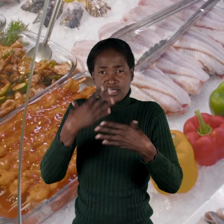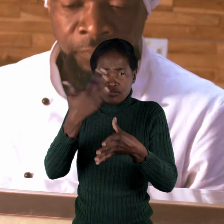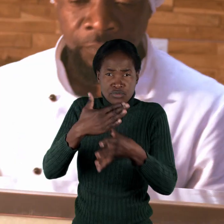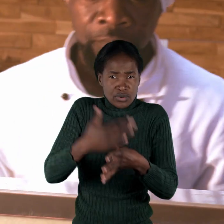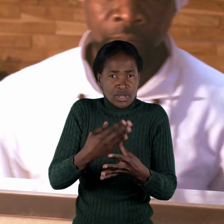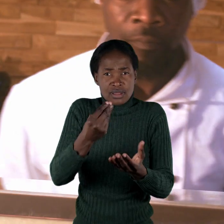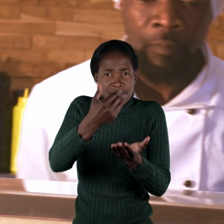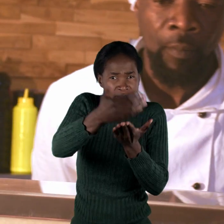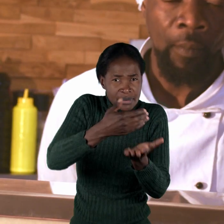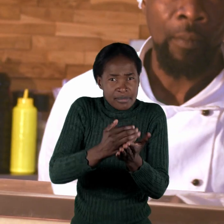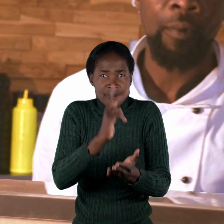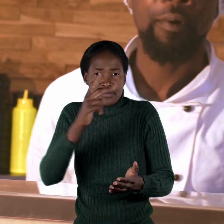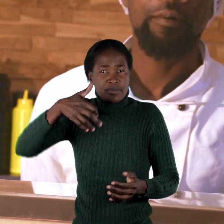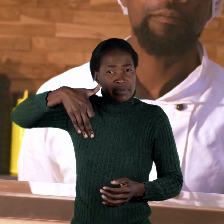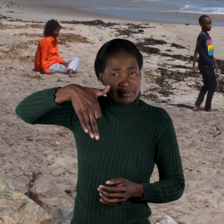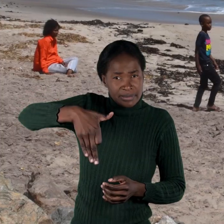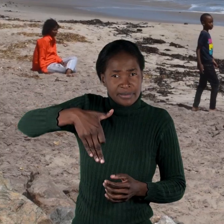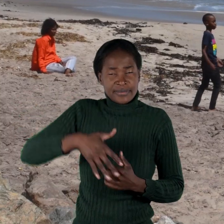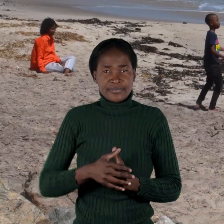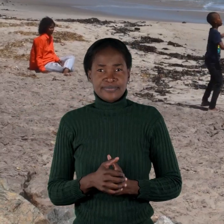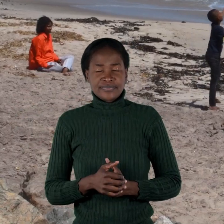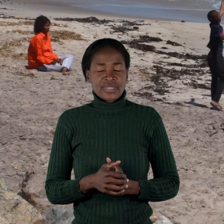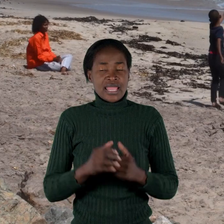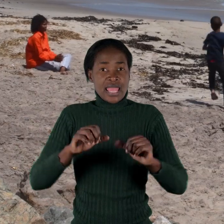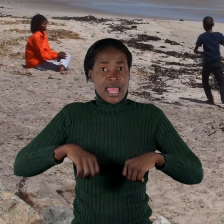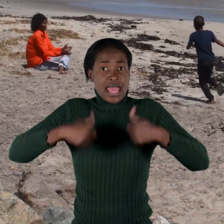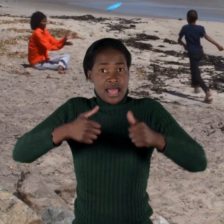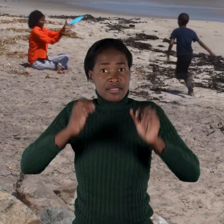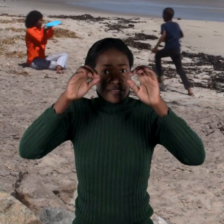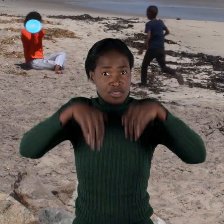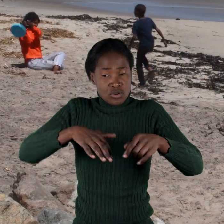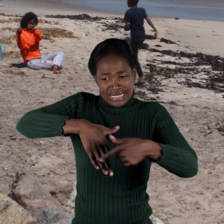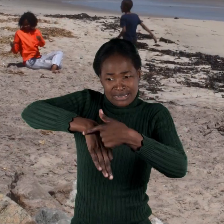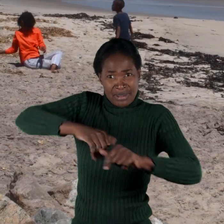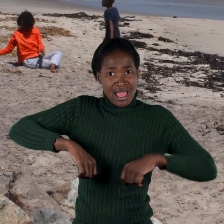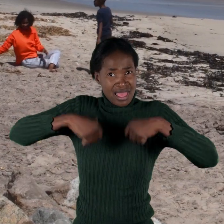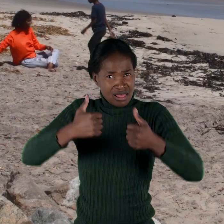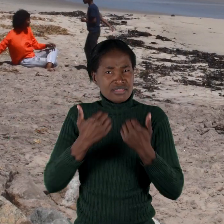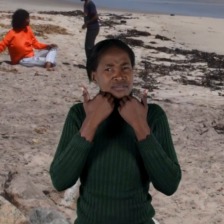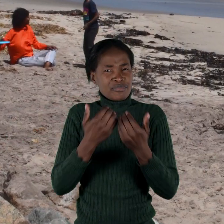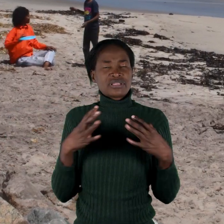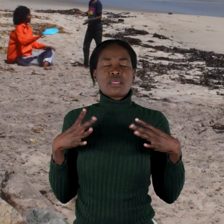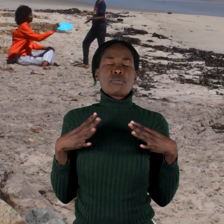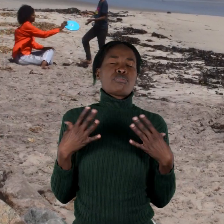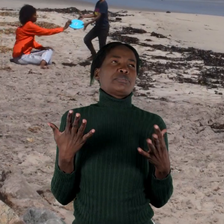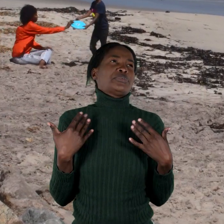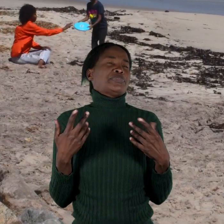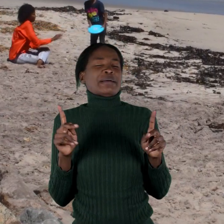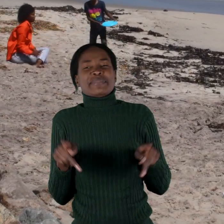incomes for us Namibians. A healthy ocean and coast are also places we can use to relax, have fun